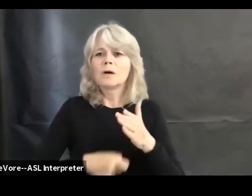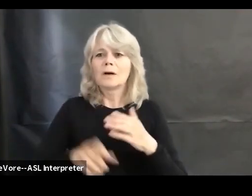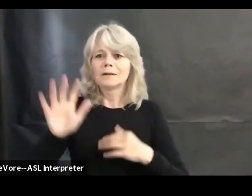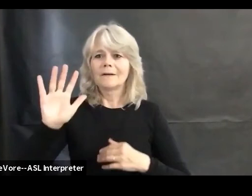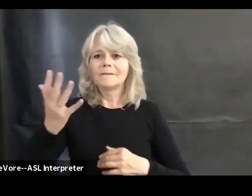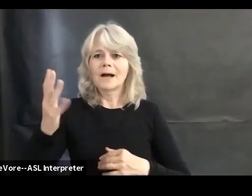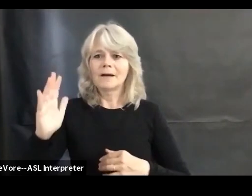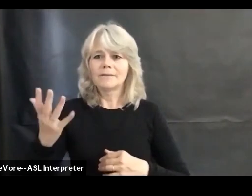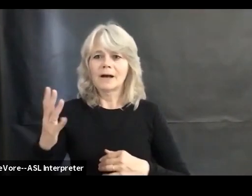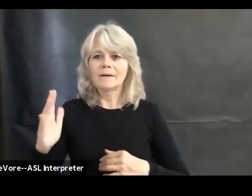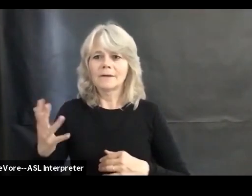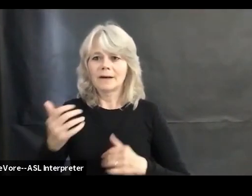reusable.